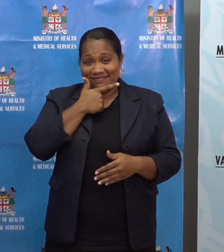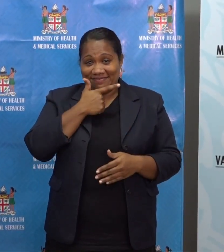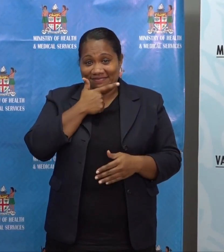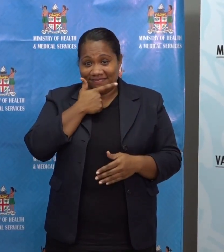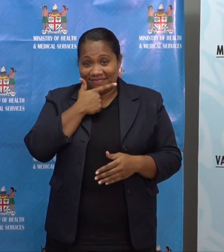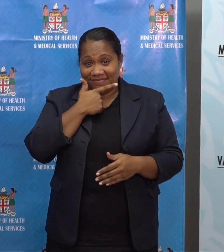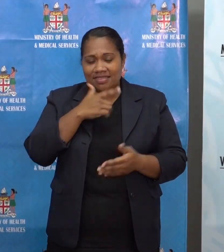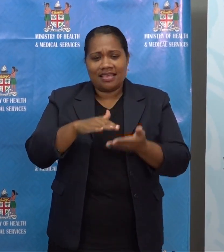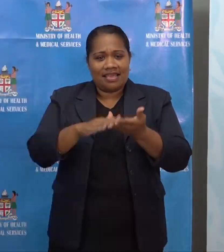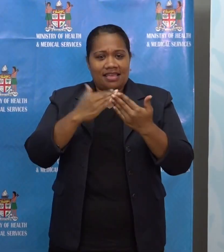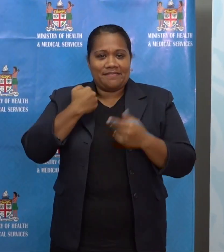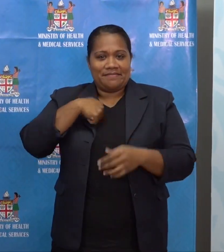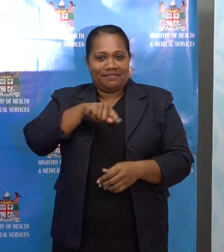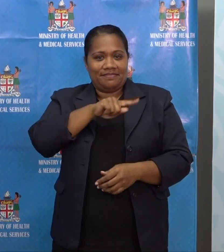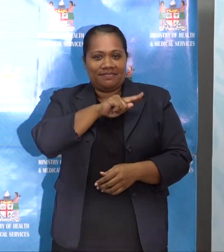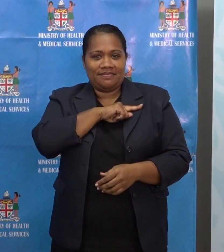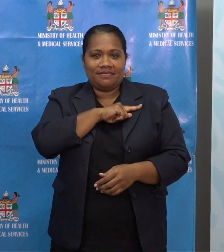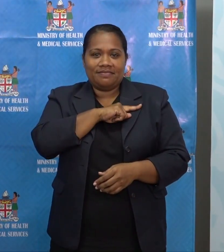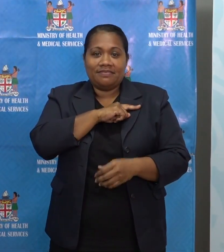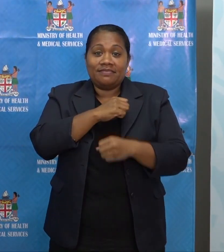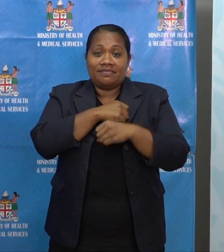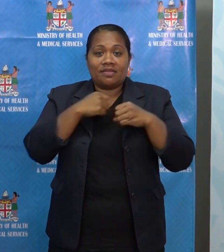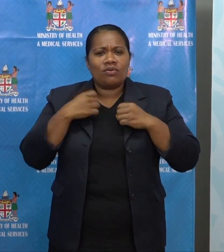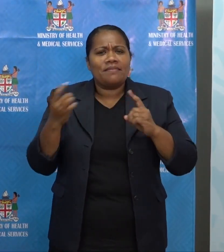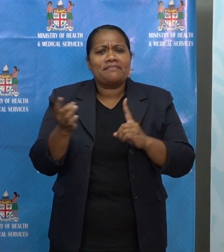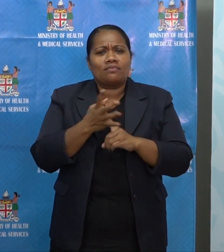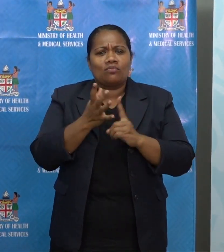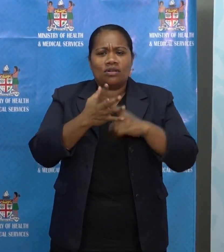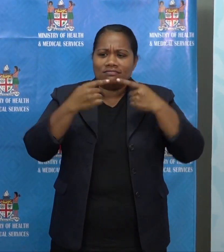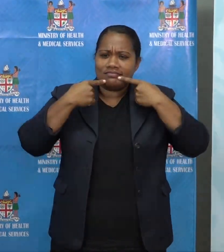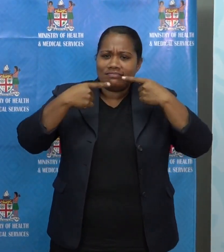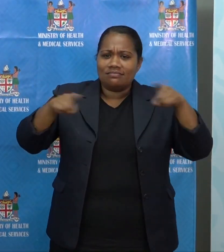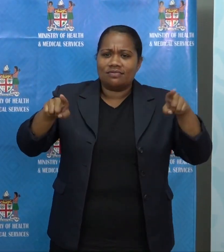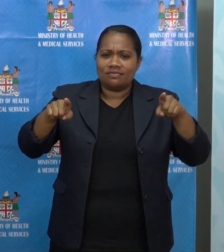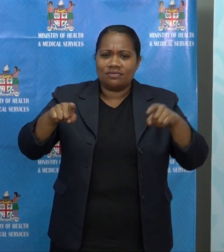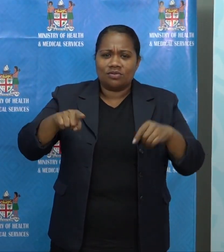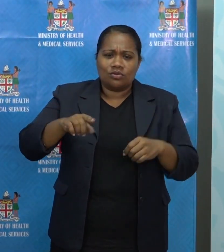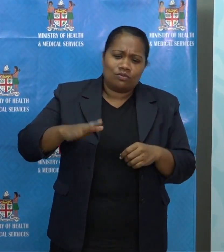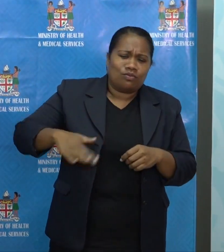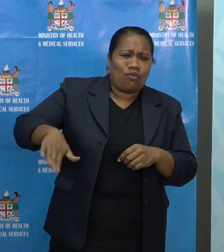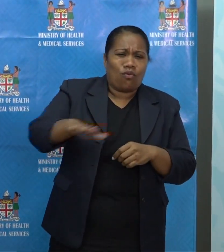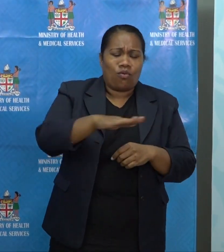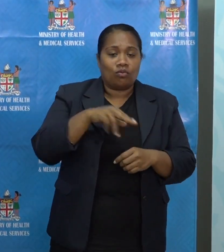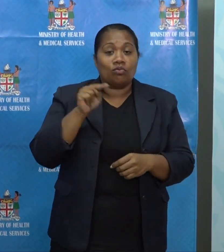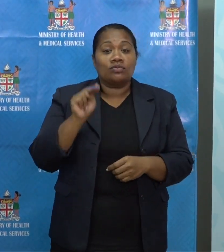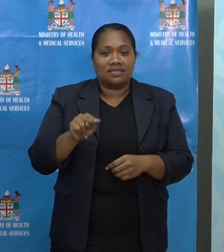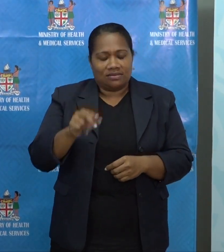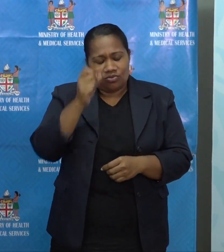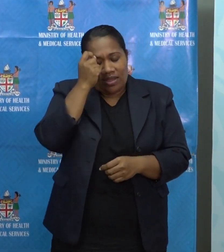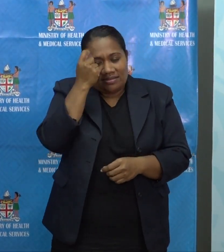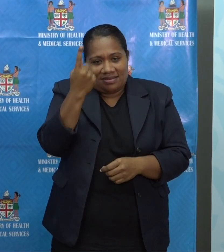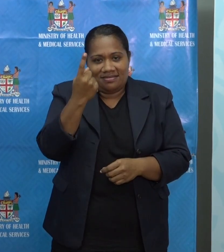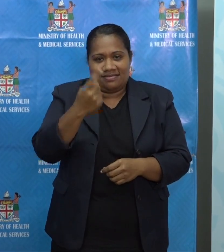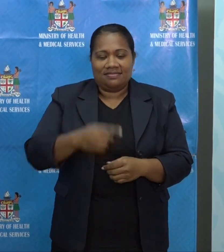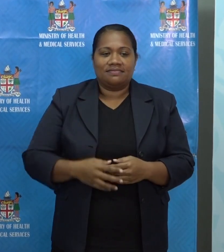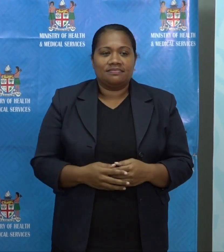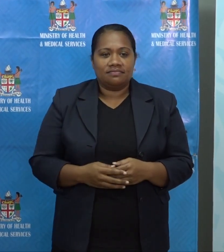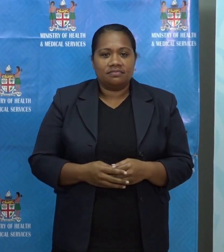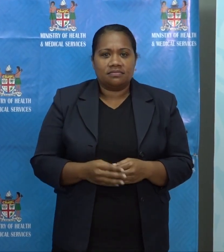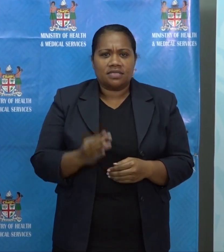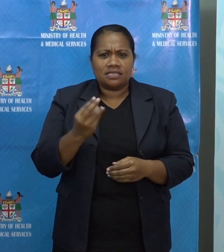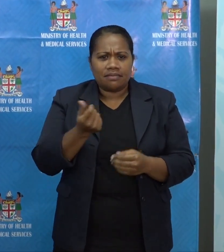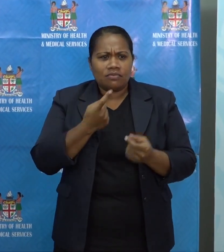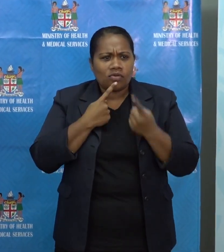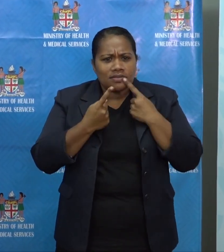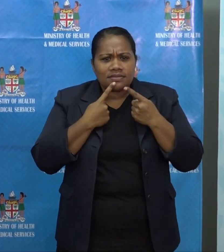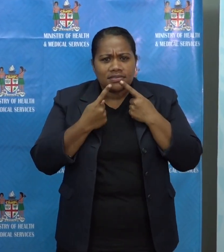for helping us in our important announcements to everyone who needs to understand them. I've seen some comments